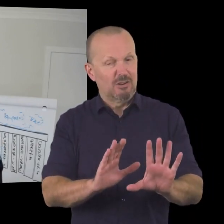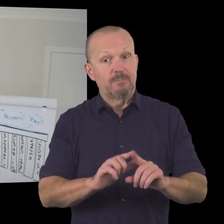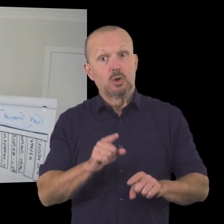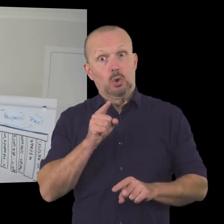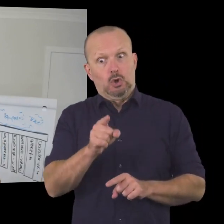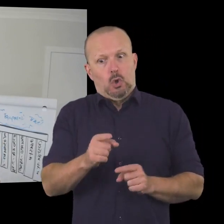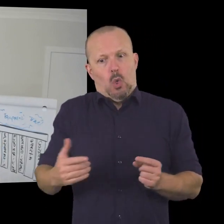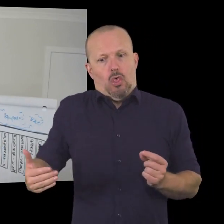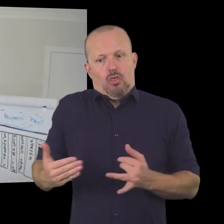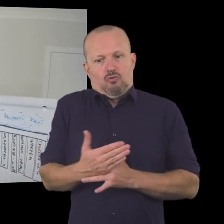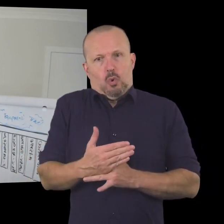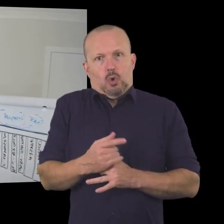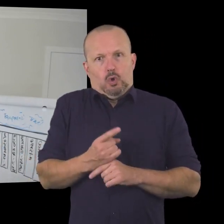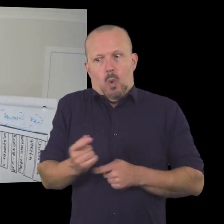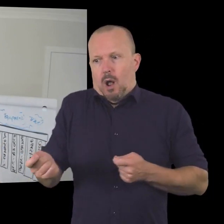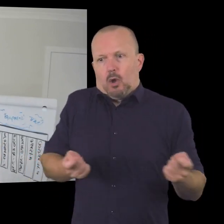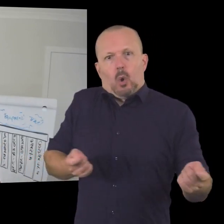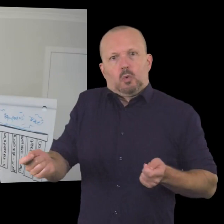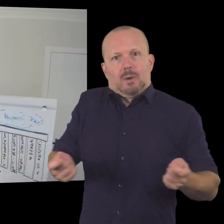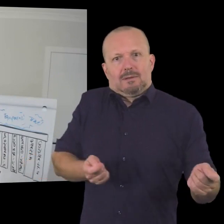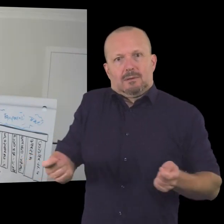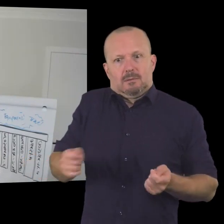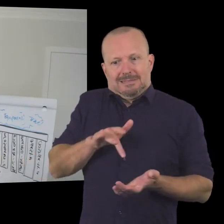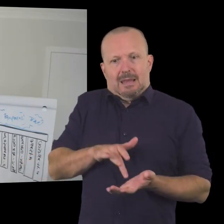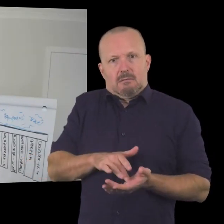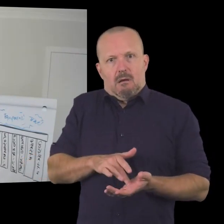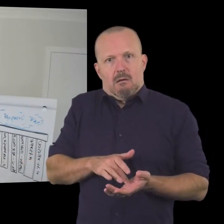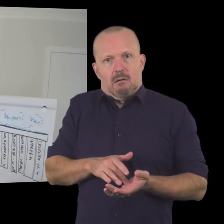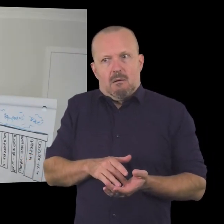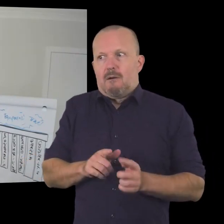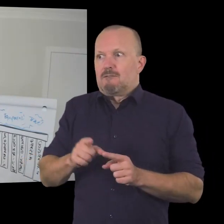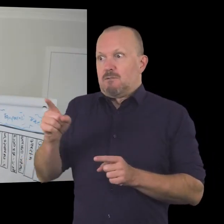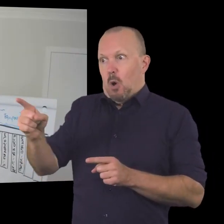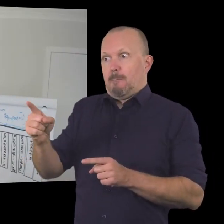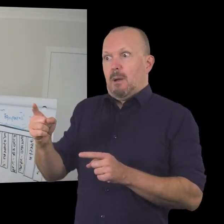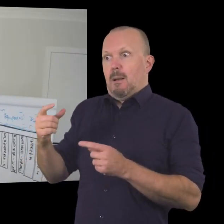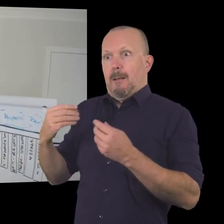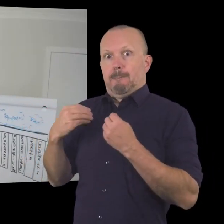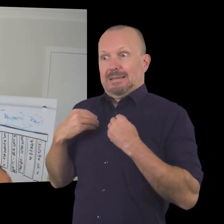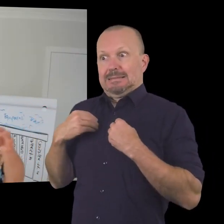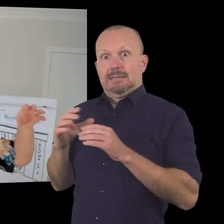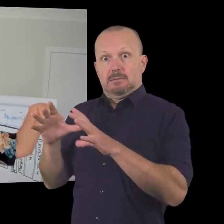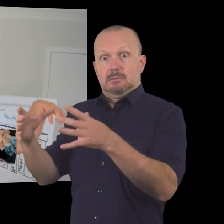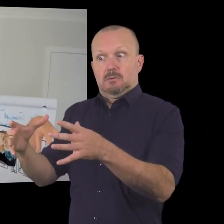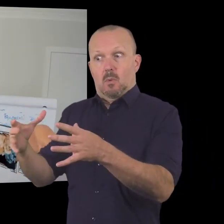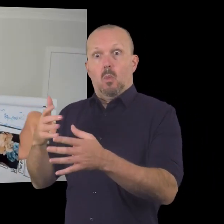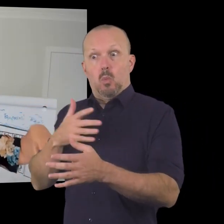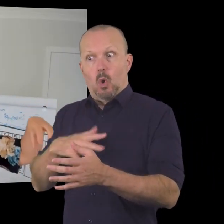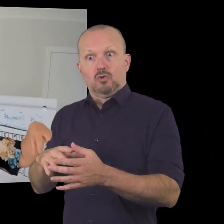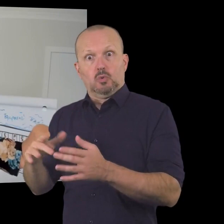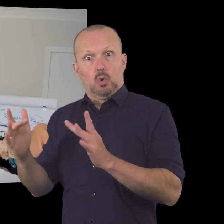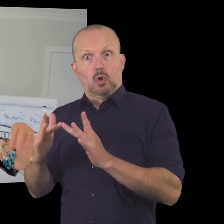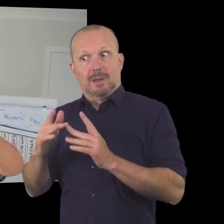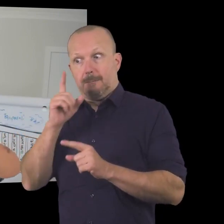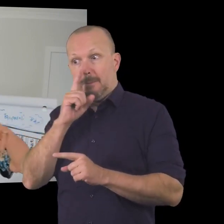sponsorship partnership is where you become the conduit between the business who is looking to enter a sponsorship partnership and the